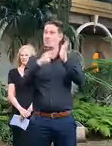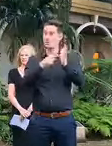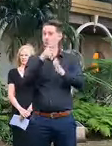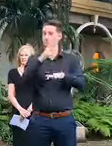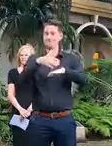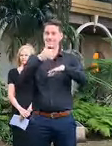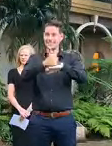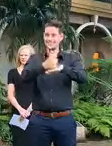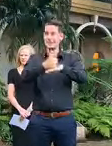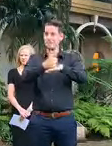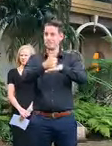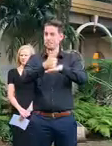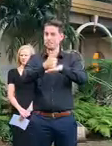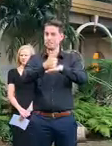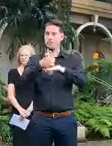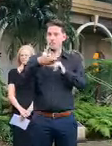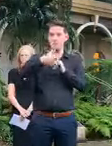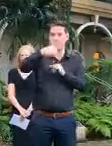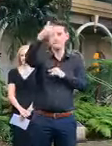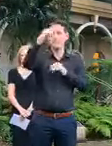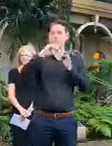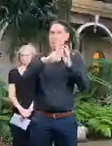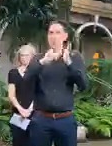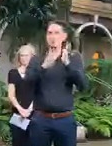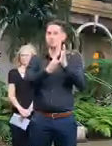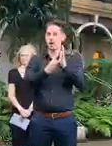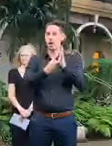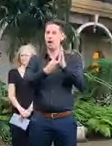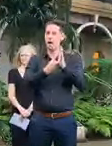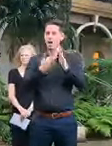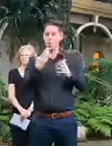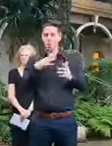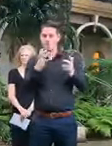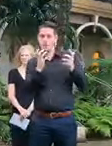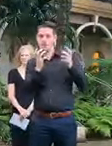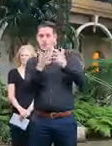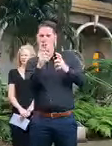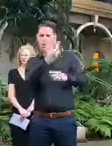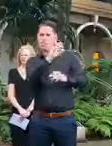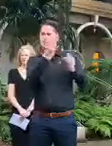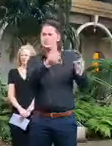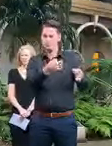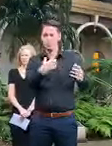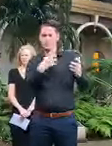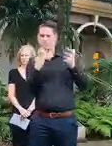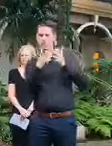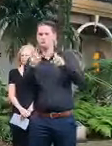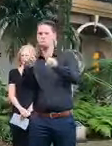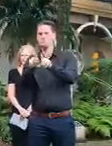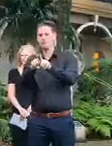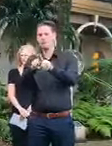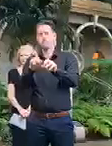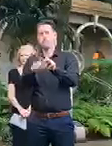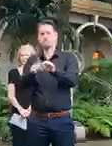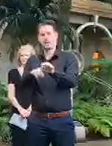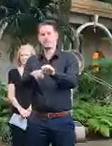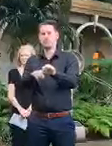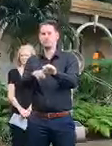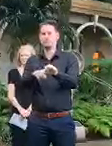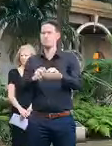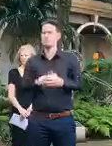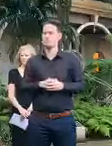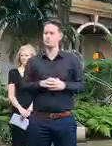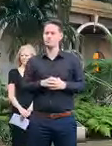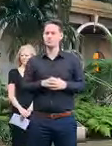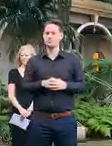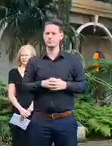the border with Queensland and we will look at matching those measures with the Northern Territory so we